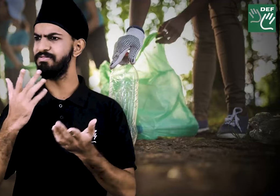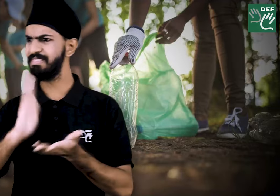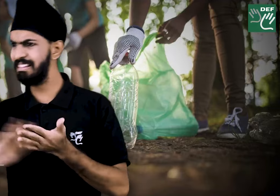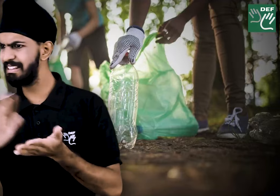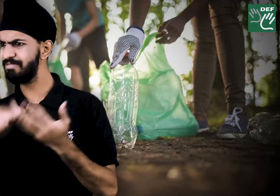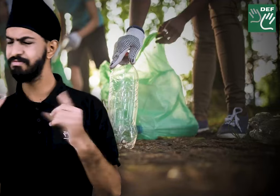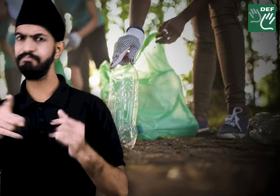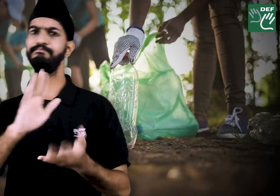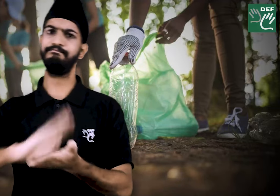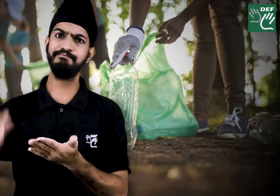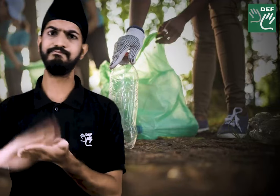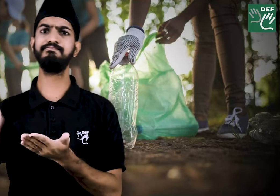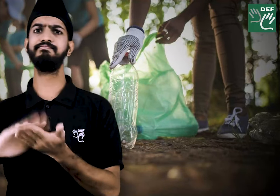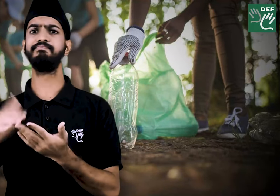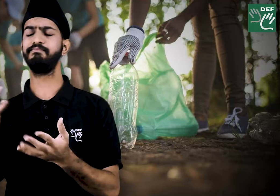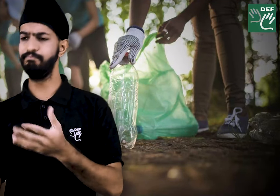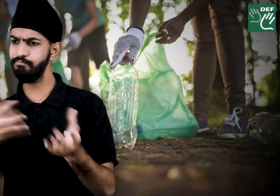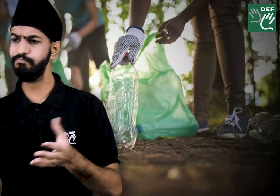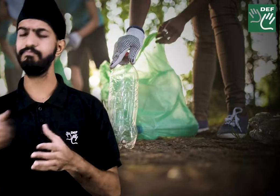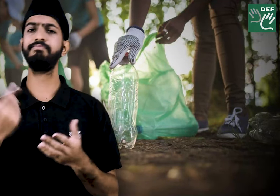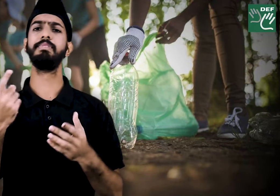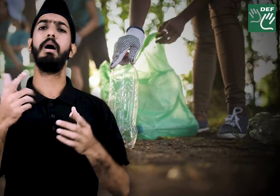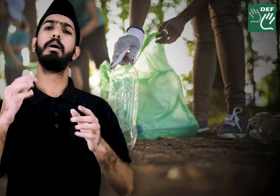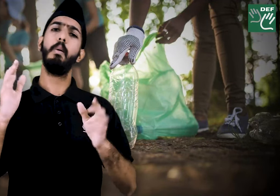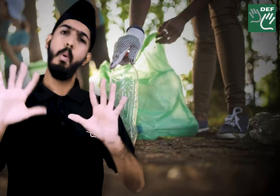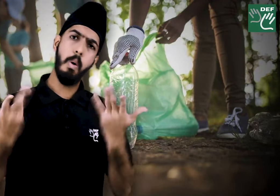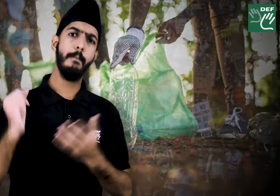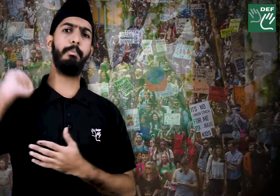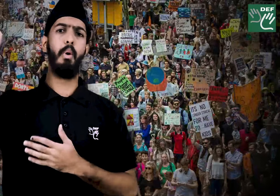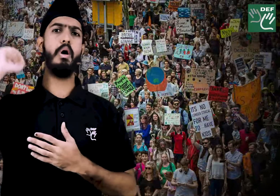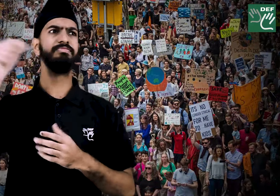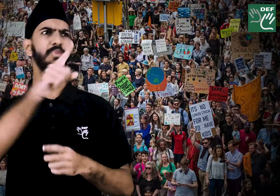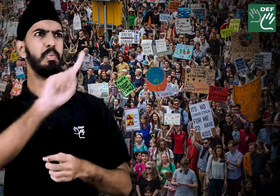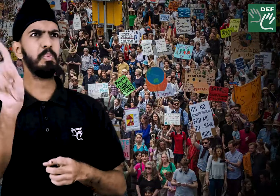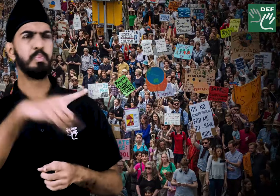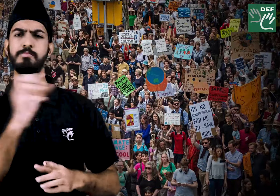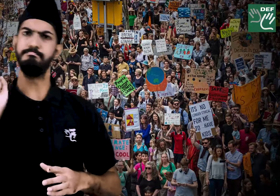Joining a campaign or a cleanup or a tree planting event